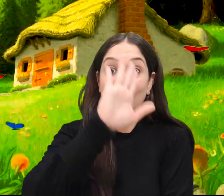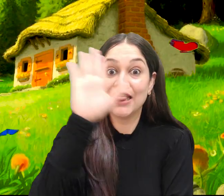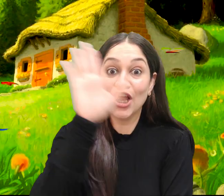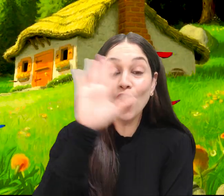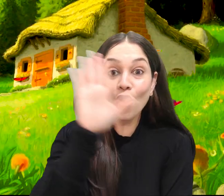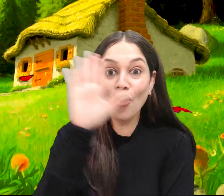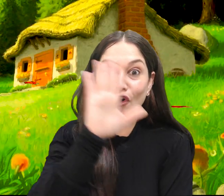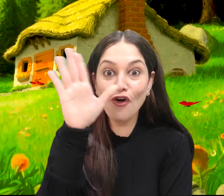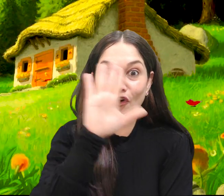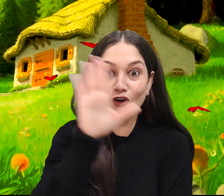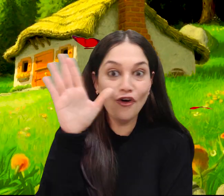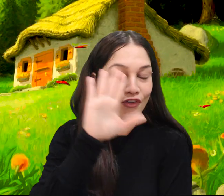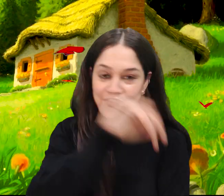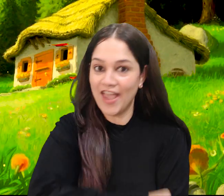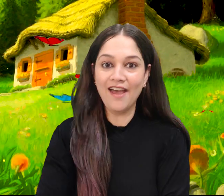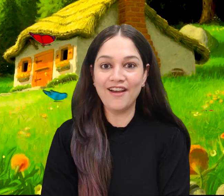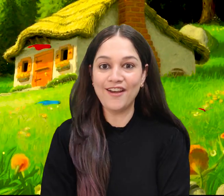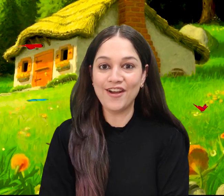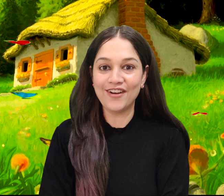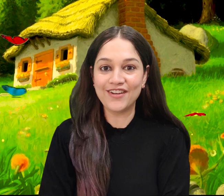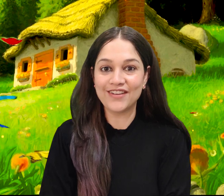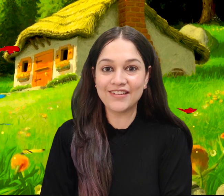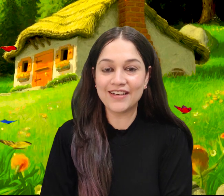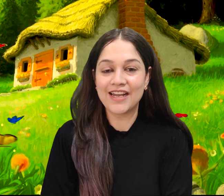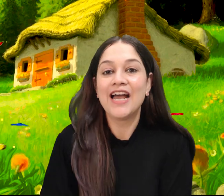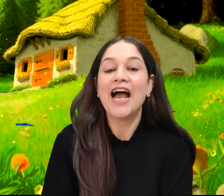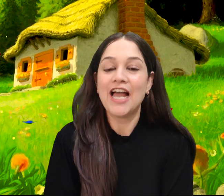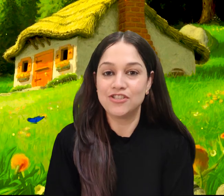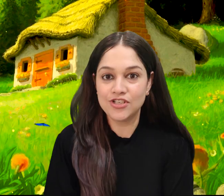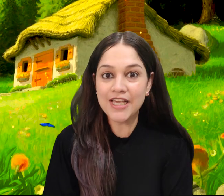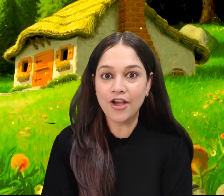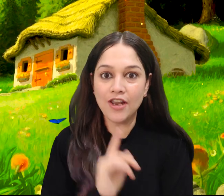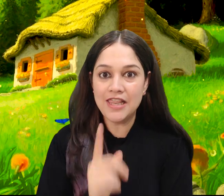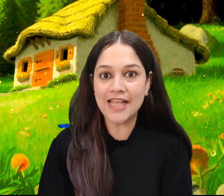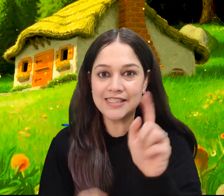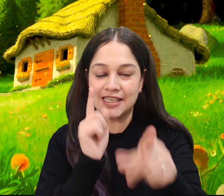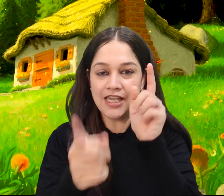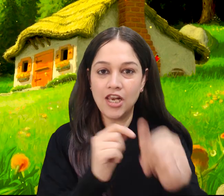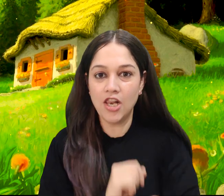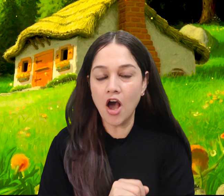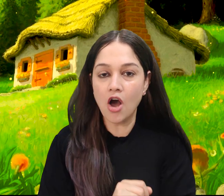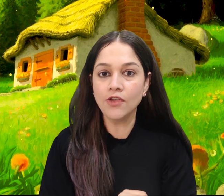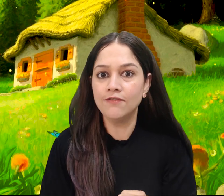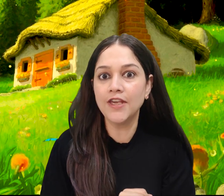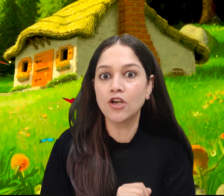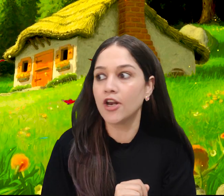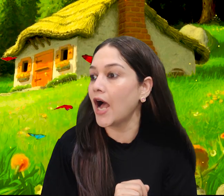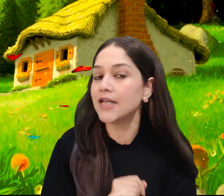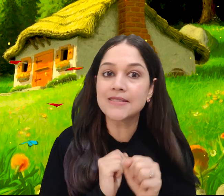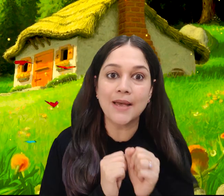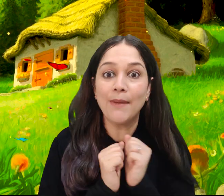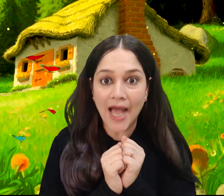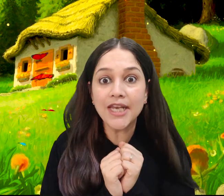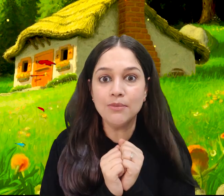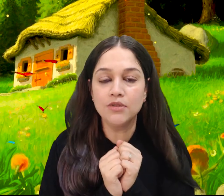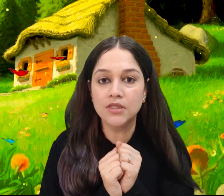Hello there! And today on Let's sing along we gonna ask some animals